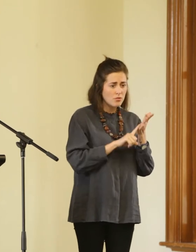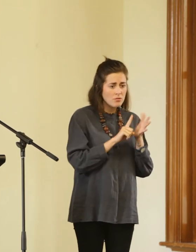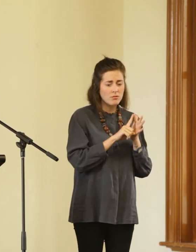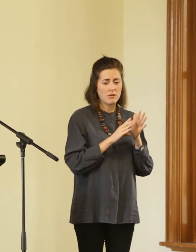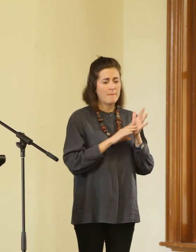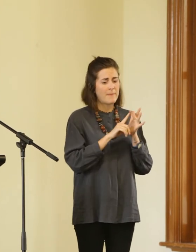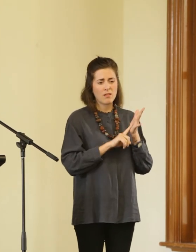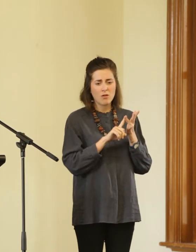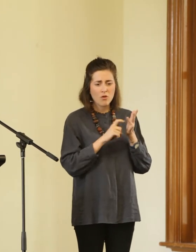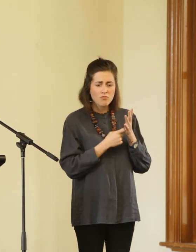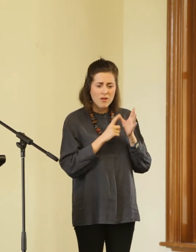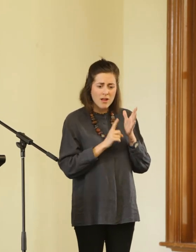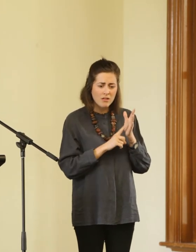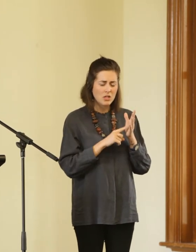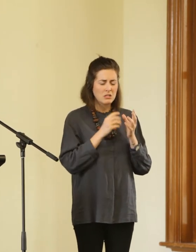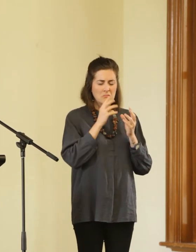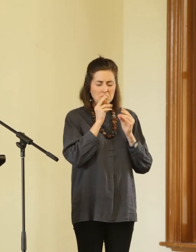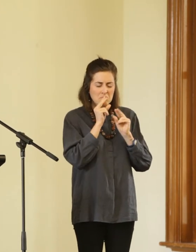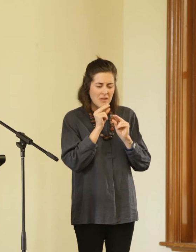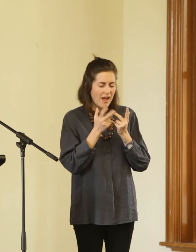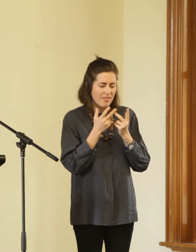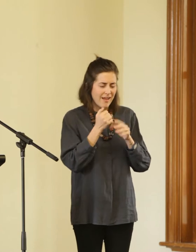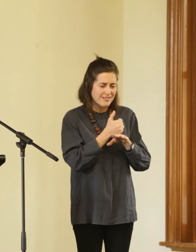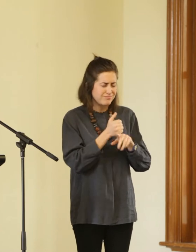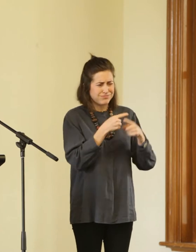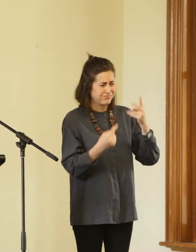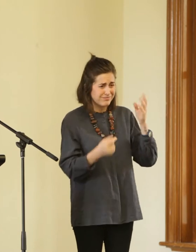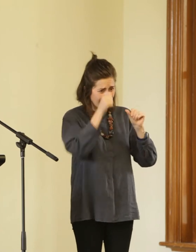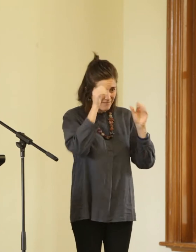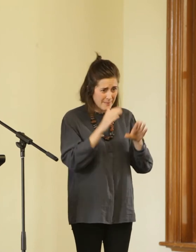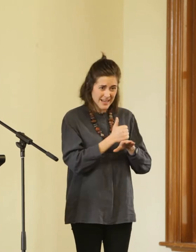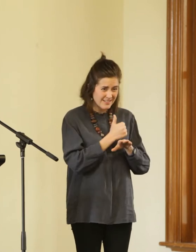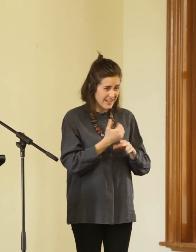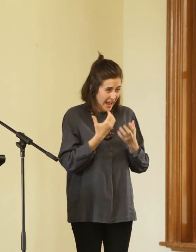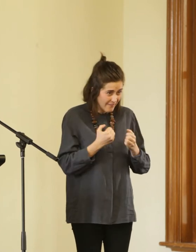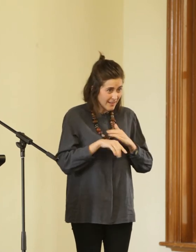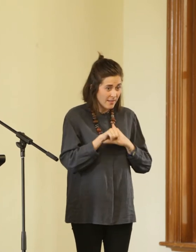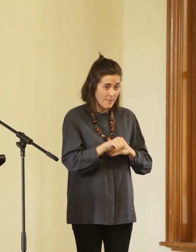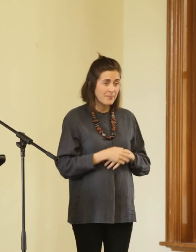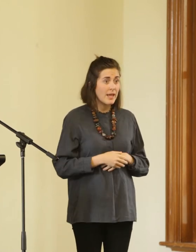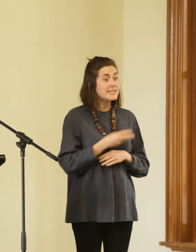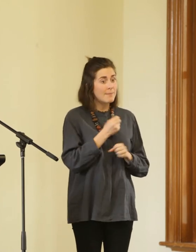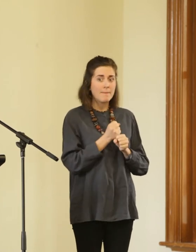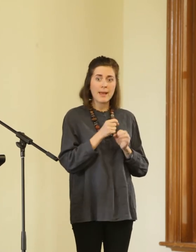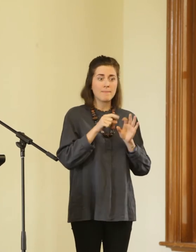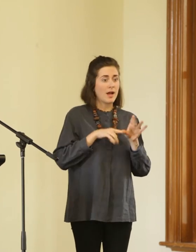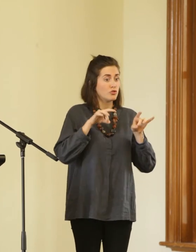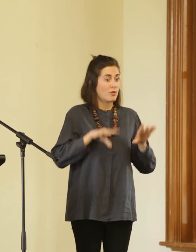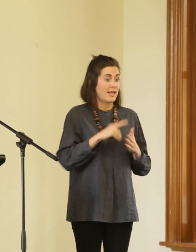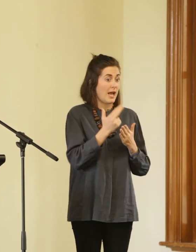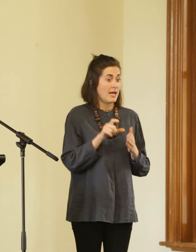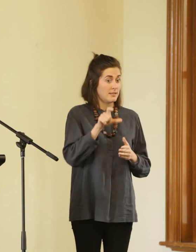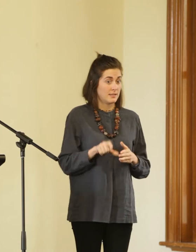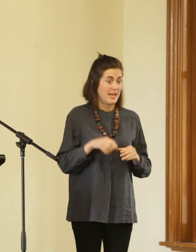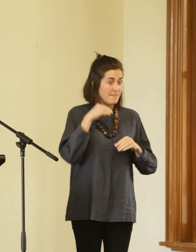Milo Rao, Unterland Gud. And of course, some of these are also made by Australian artists. In Melbourne alone,